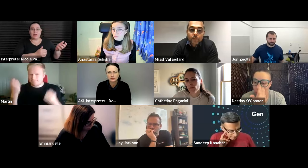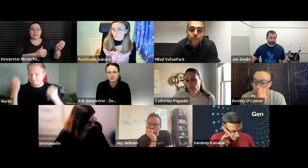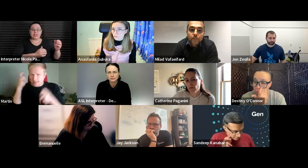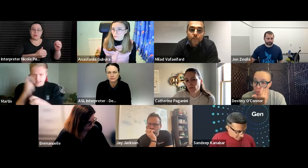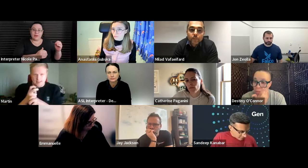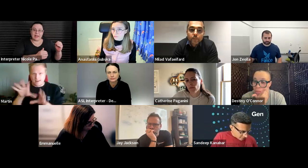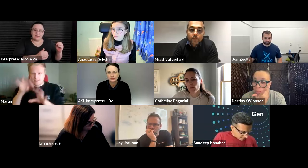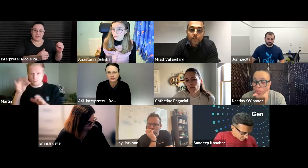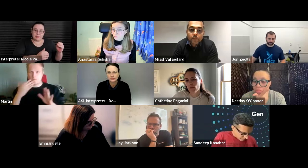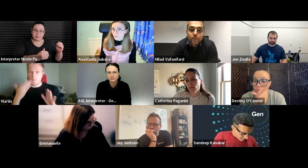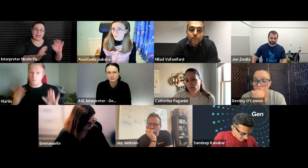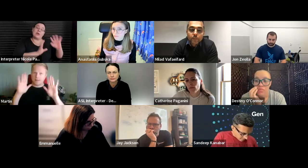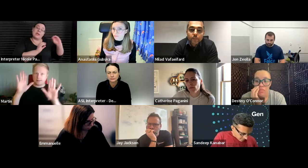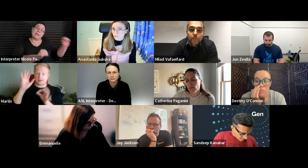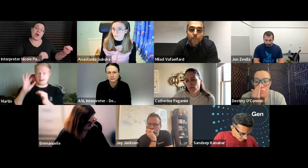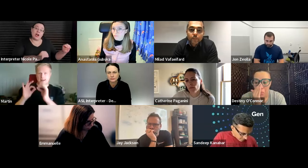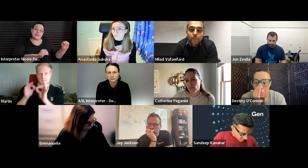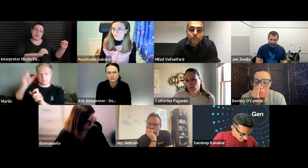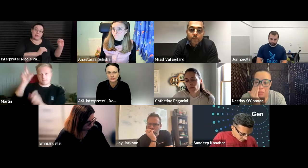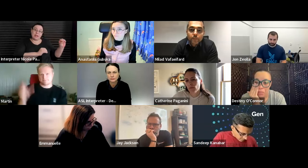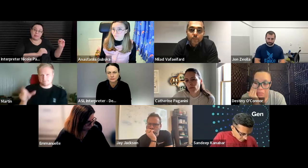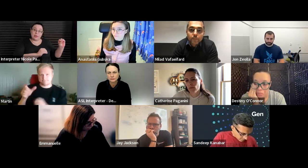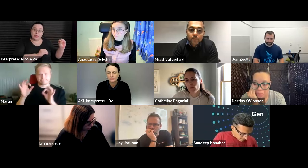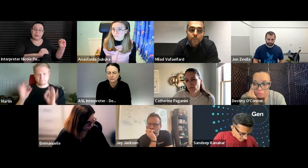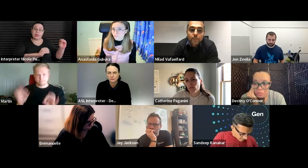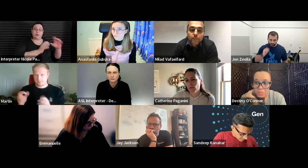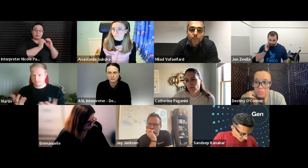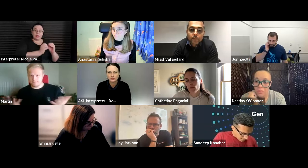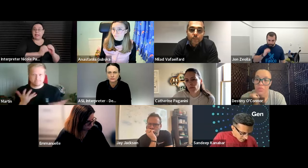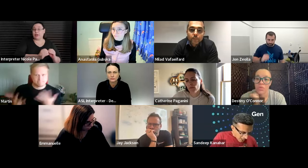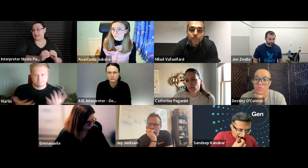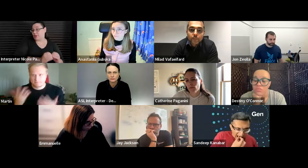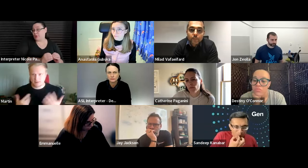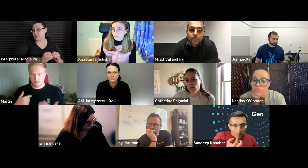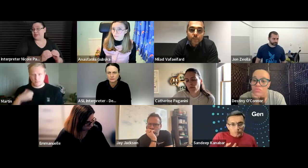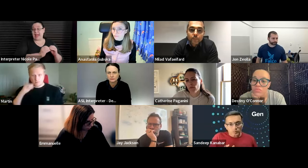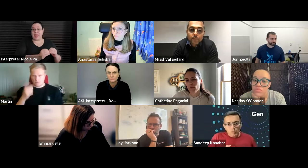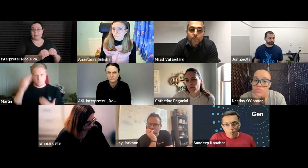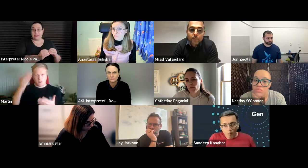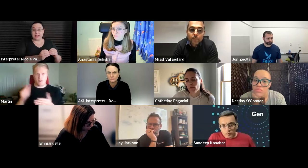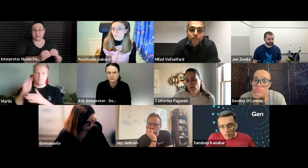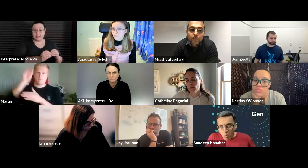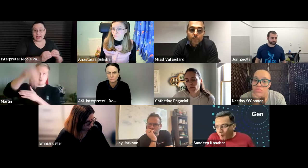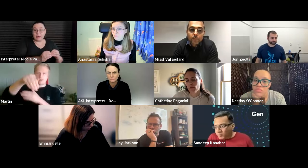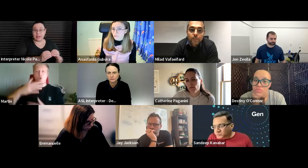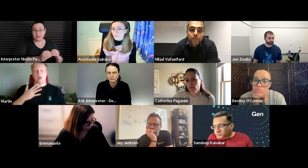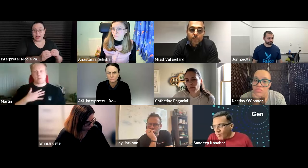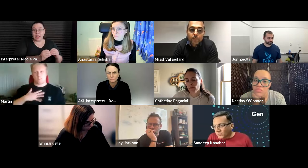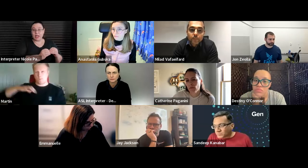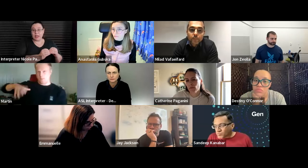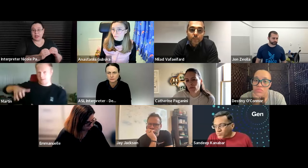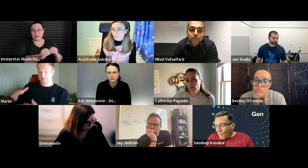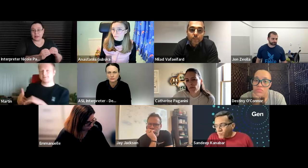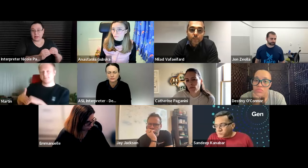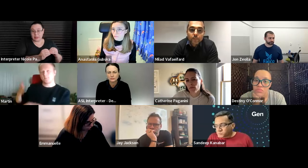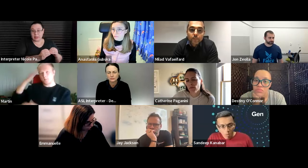we want to make sure we're finding feet and it can be hard to find people that are really good interpreters at that particular language